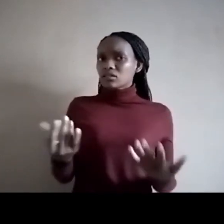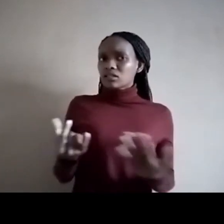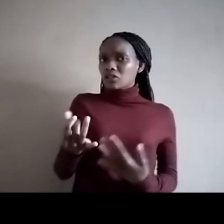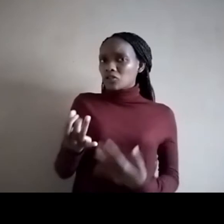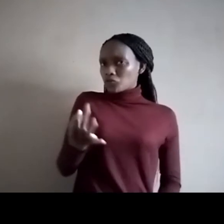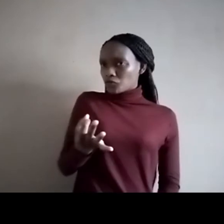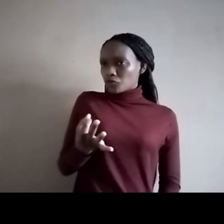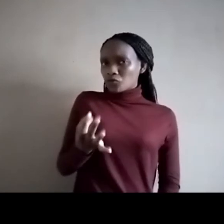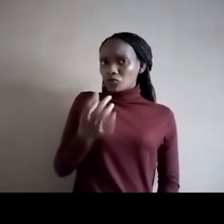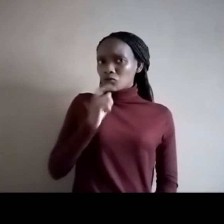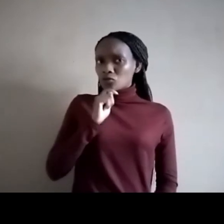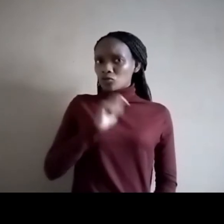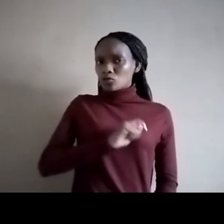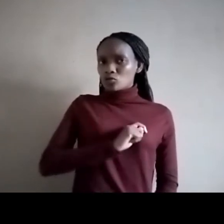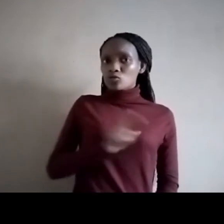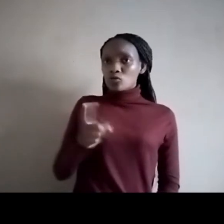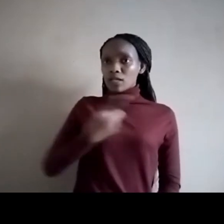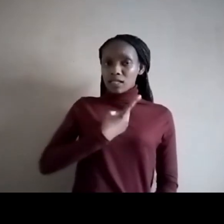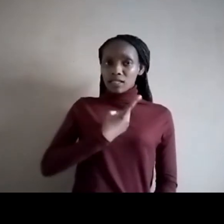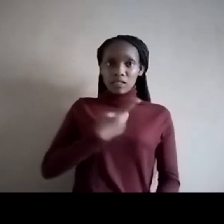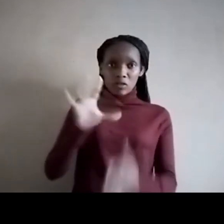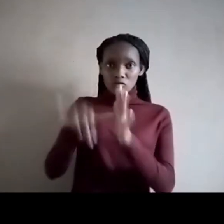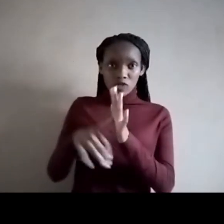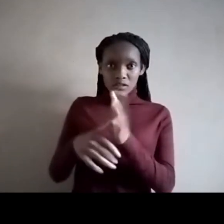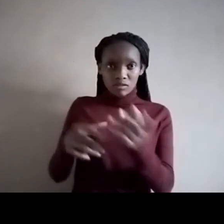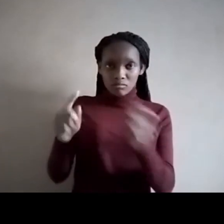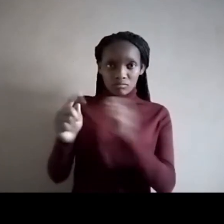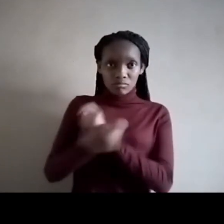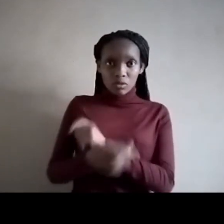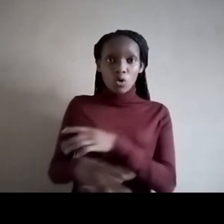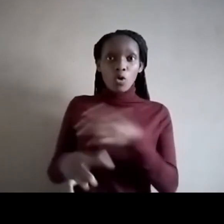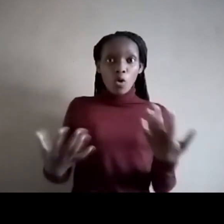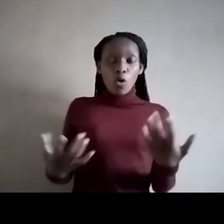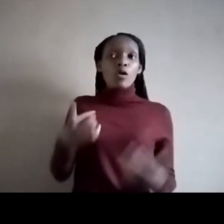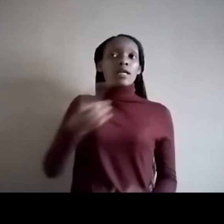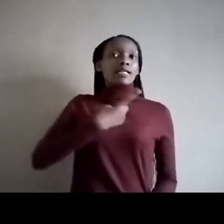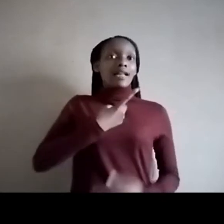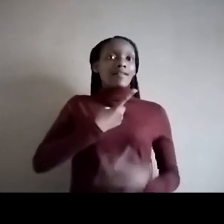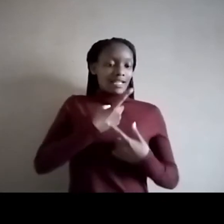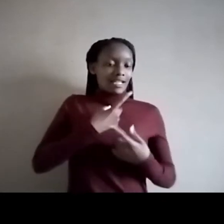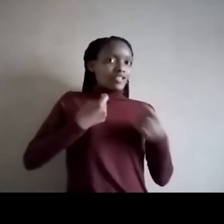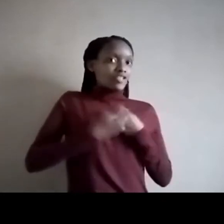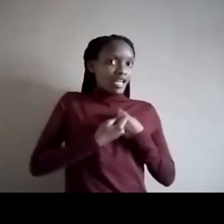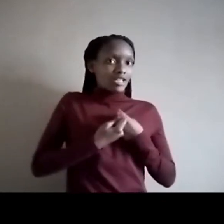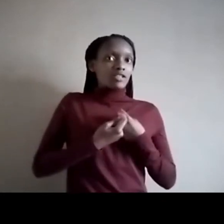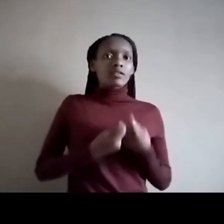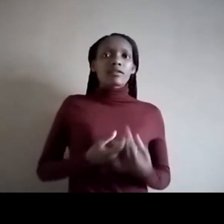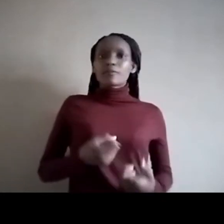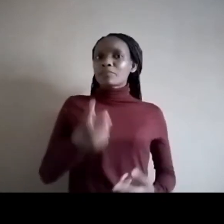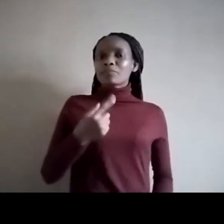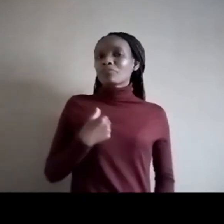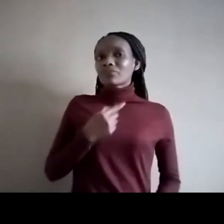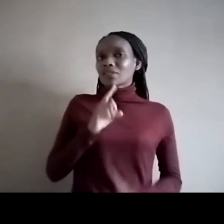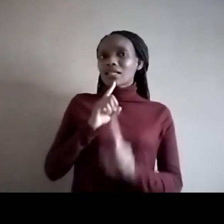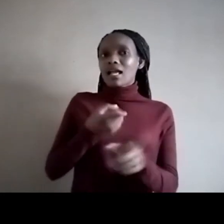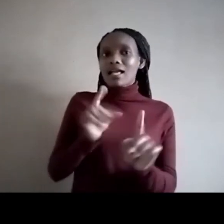define the change that they want to see, or if they are the change that they want to see. I guess I cannot answer that question, it would